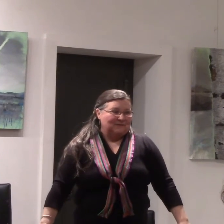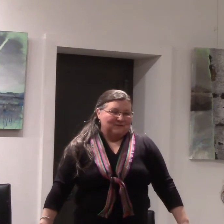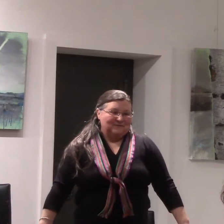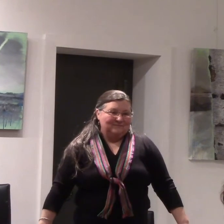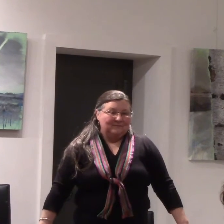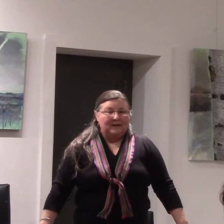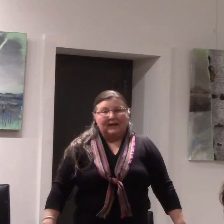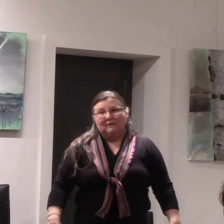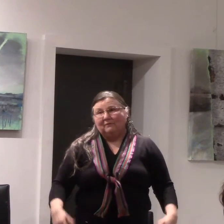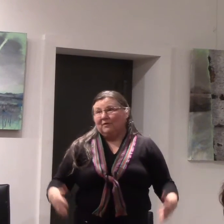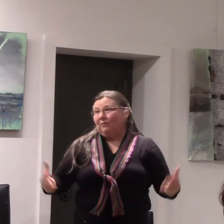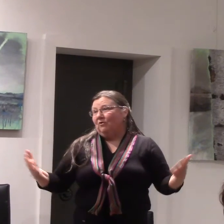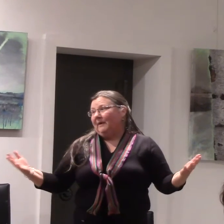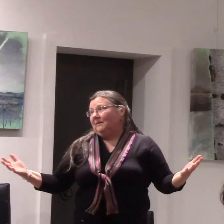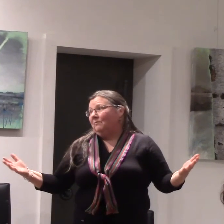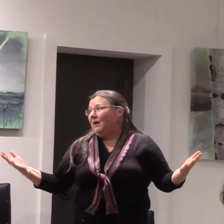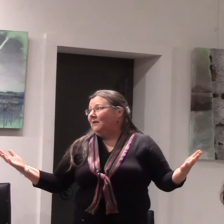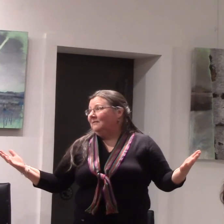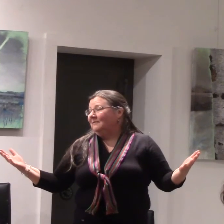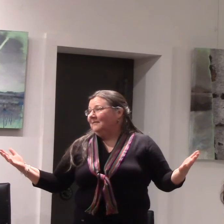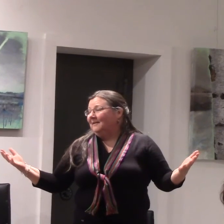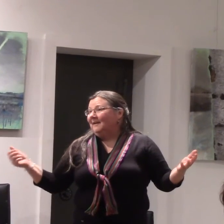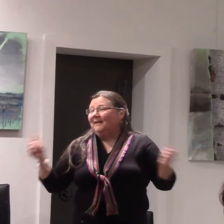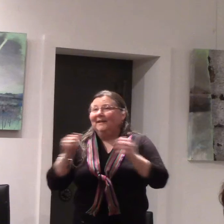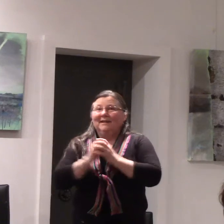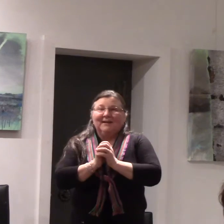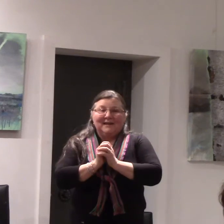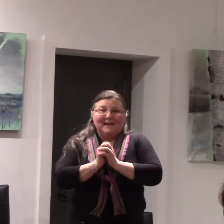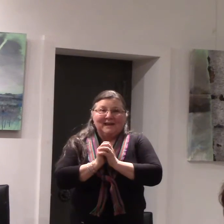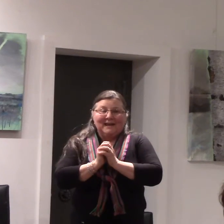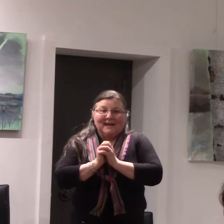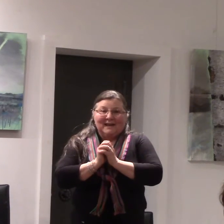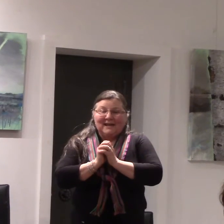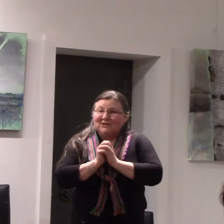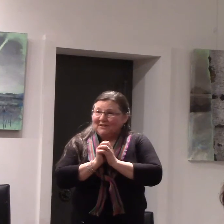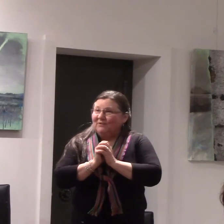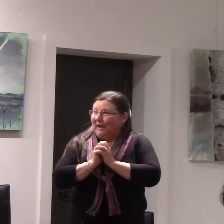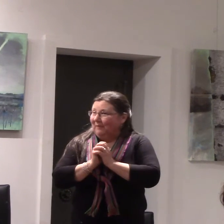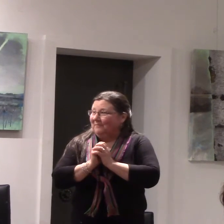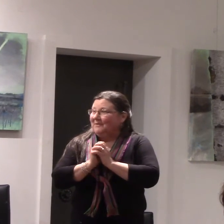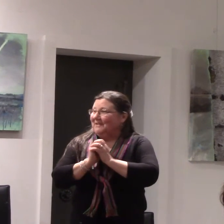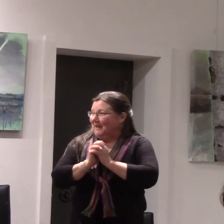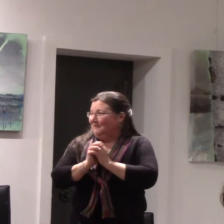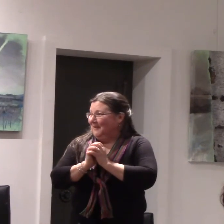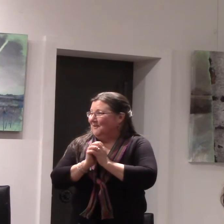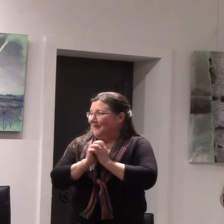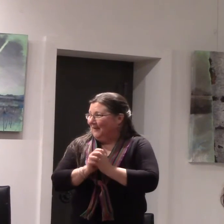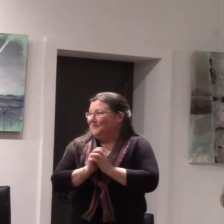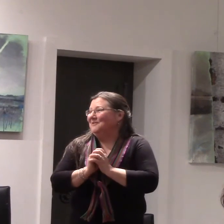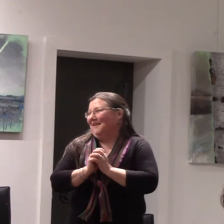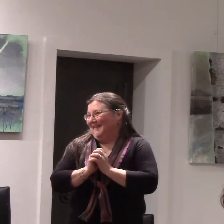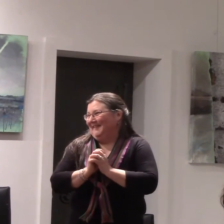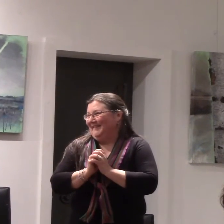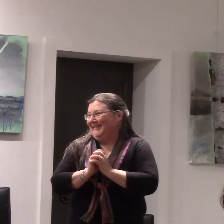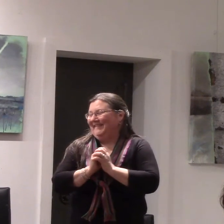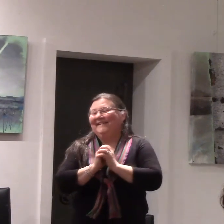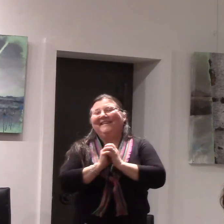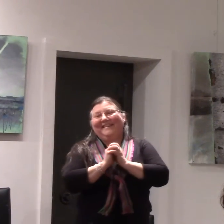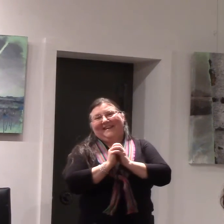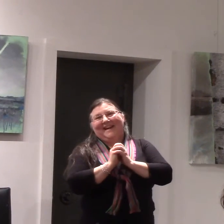river and for the boatman well he just swam to safety to the other side thank